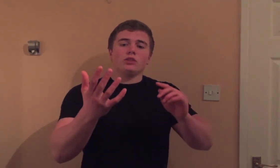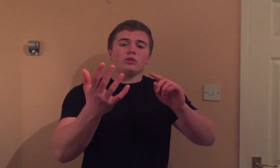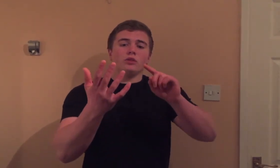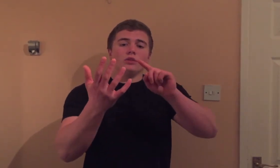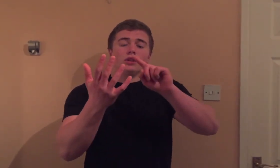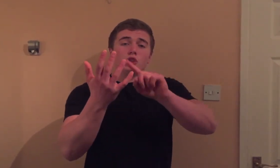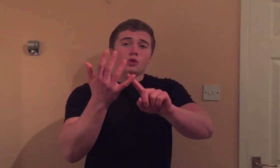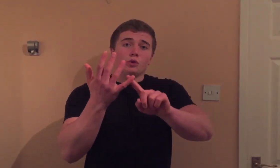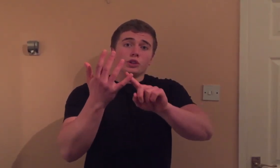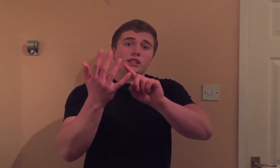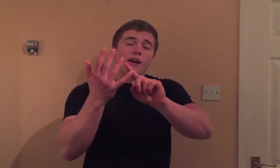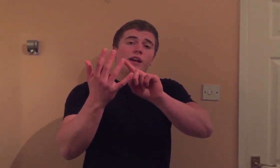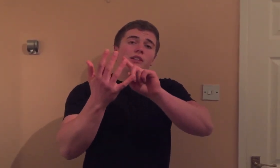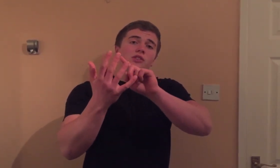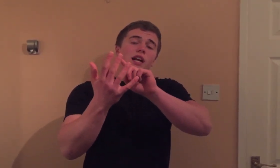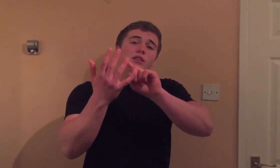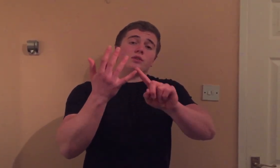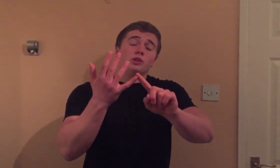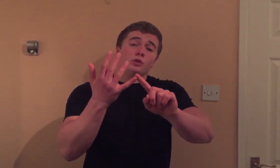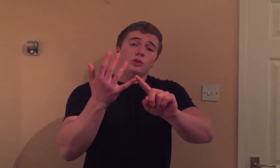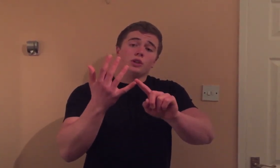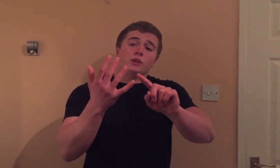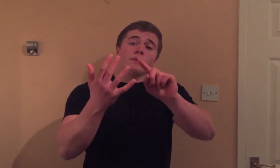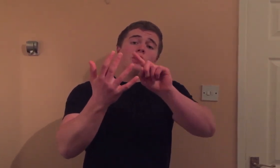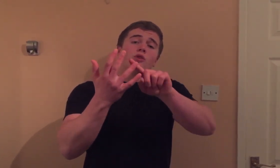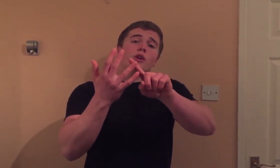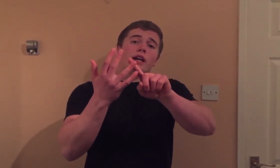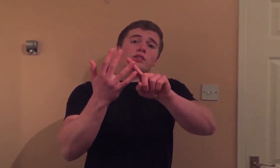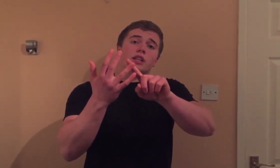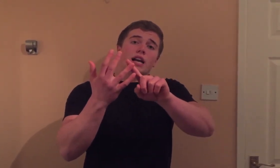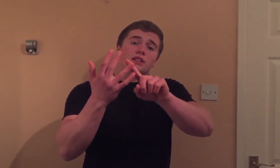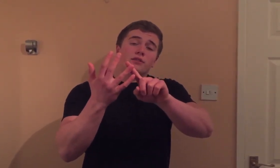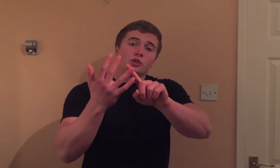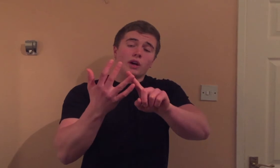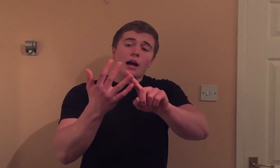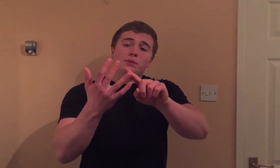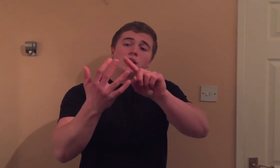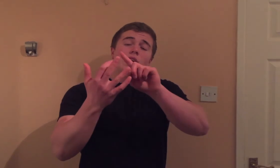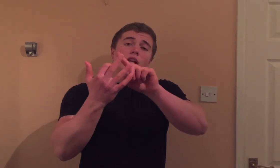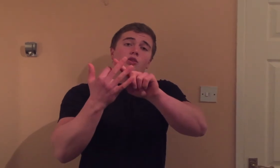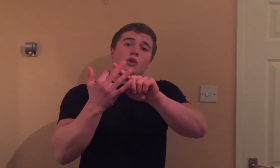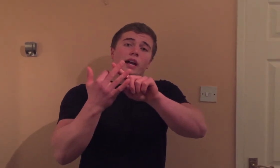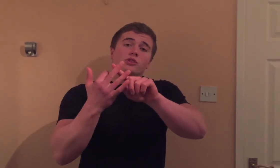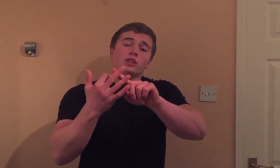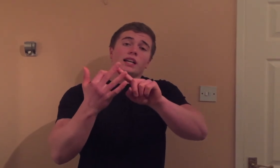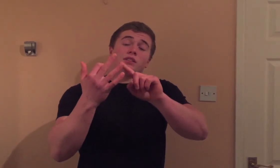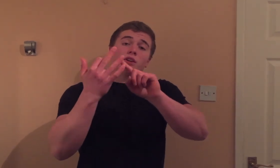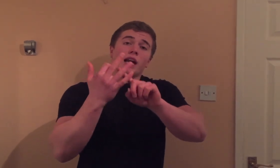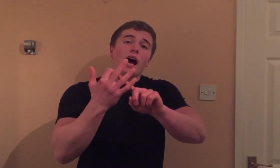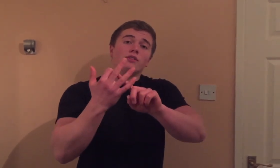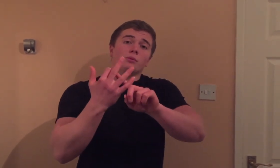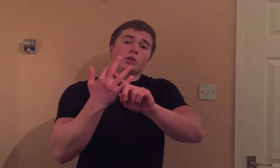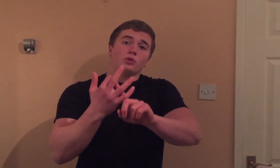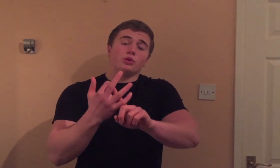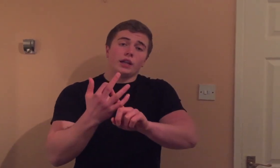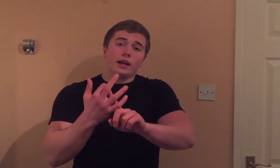to do shoulders, seven exercises for shoulders, two exercises for traps, and two exercises for calves on my shoulder day.